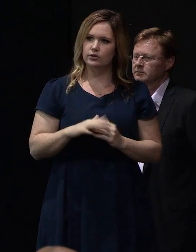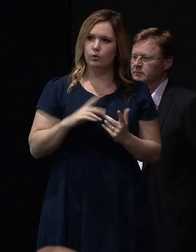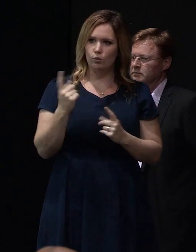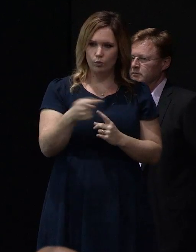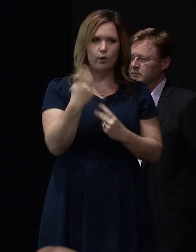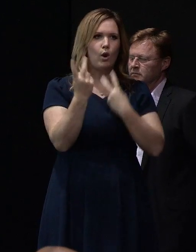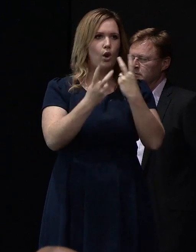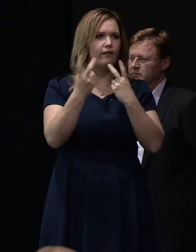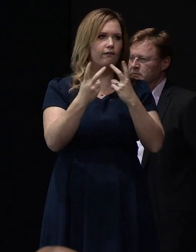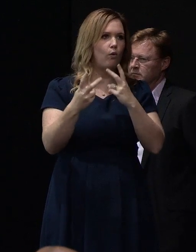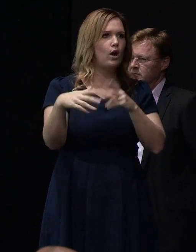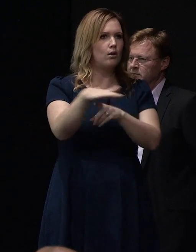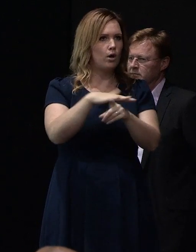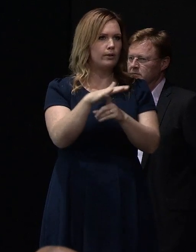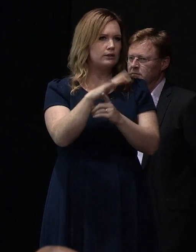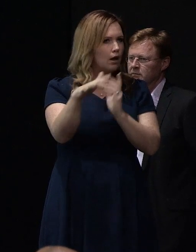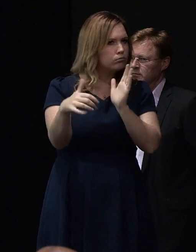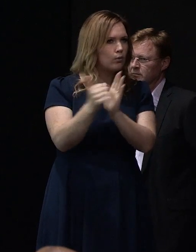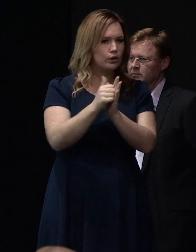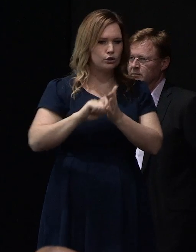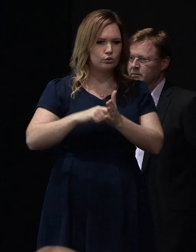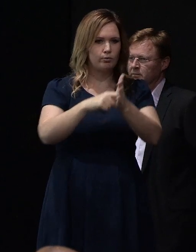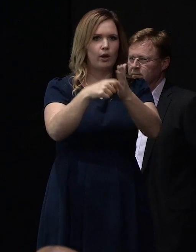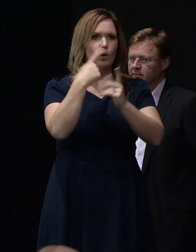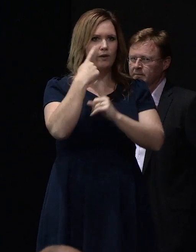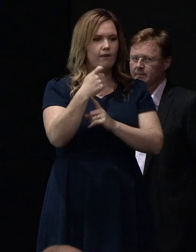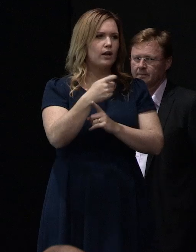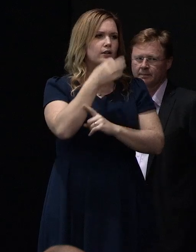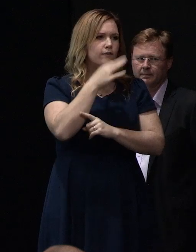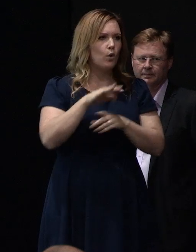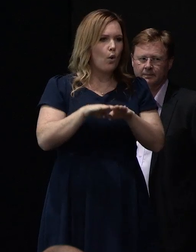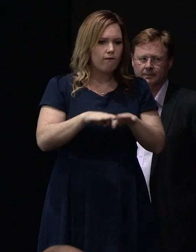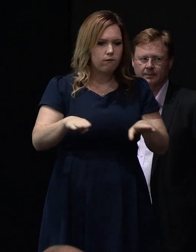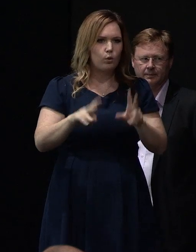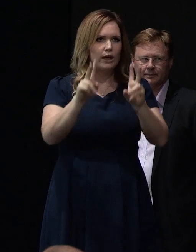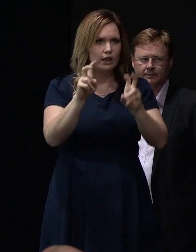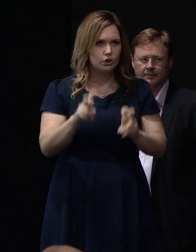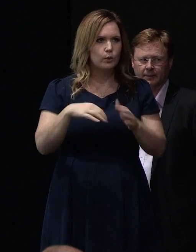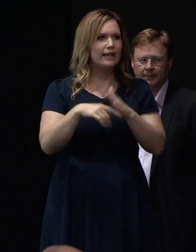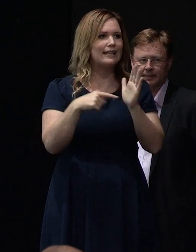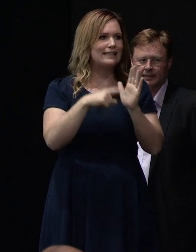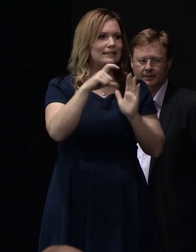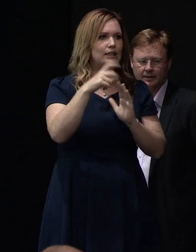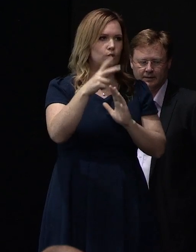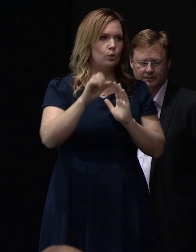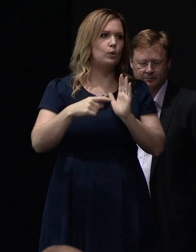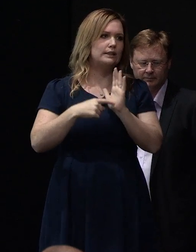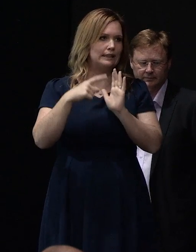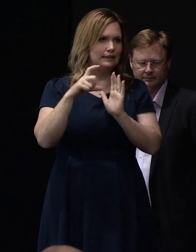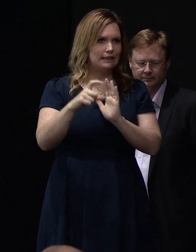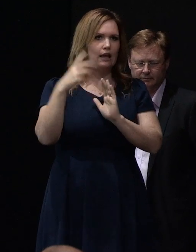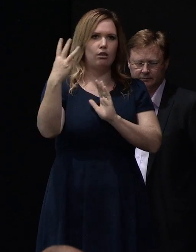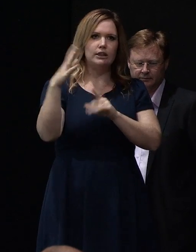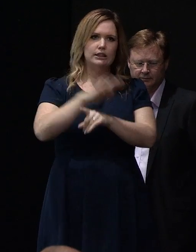properties, would it be appropriate, we found that we discovered a number of floor issues in the TC2, TC3 zone.